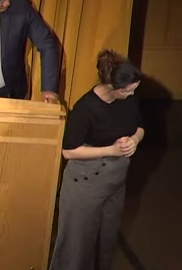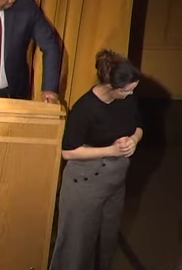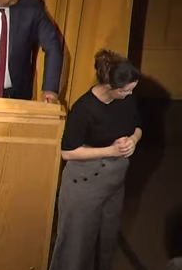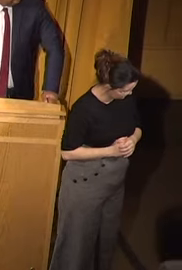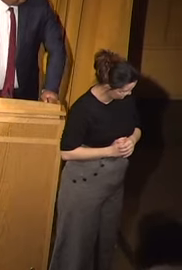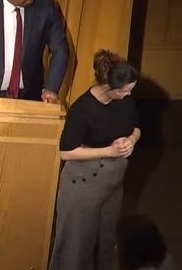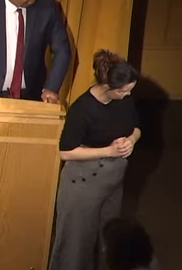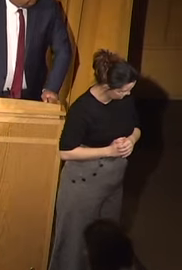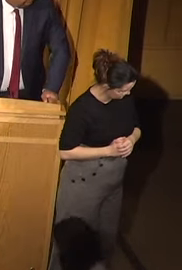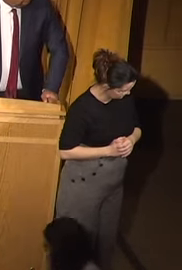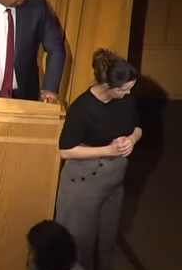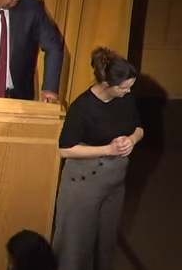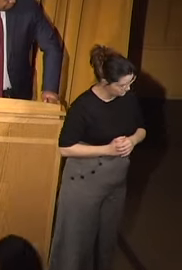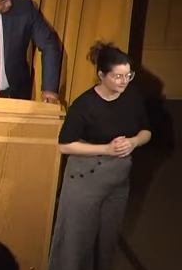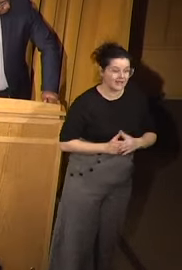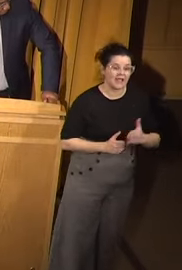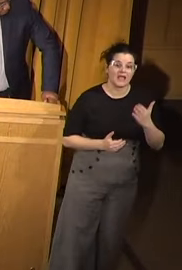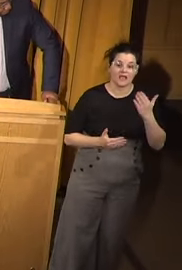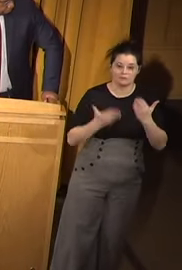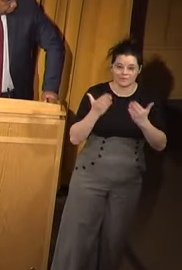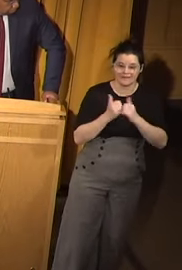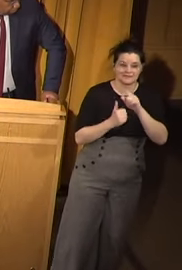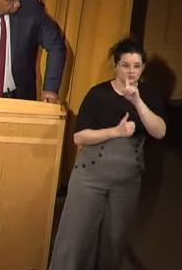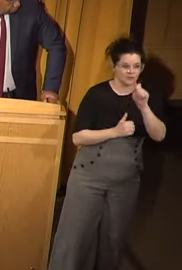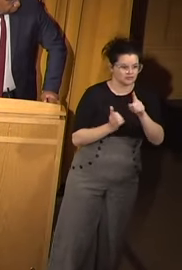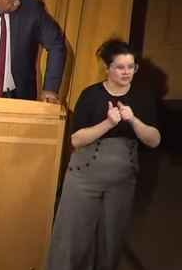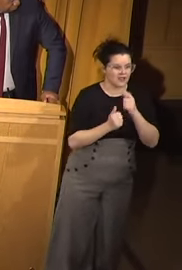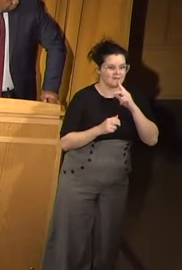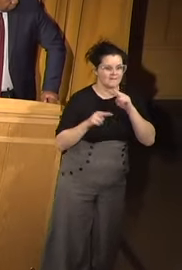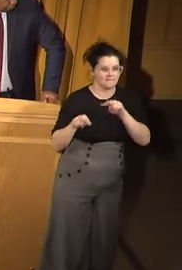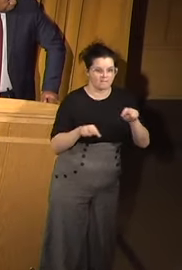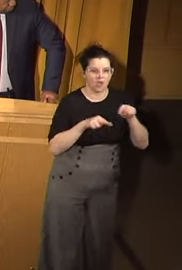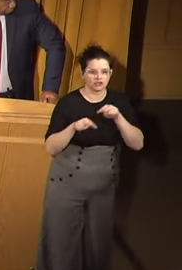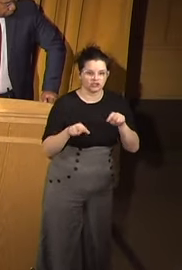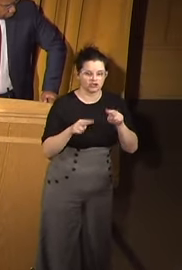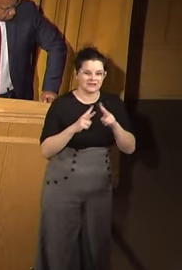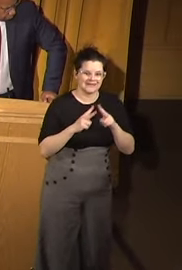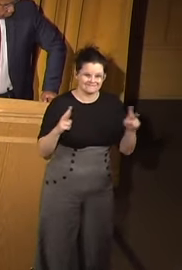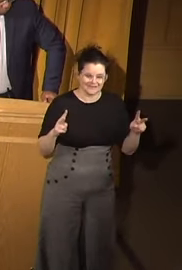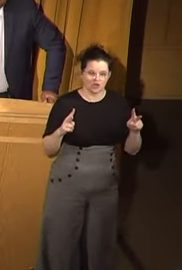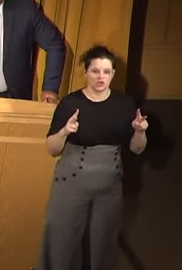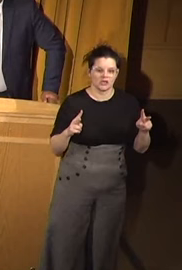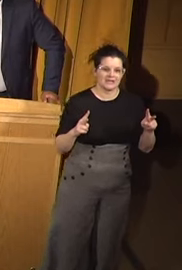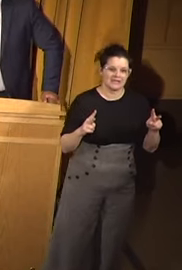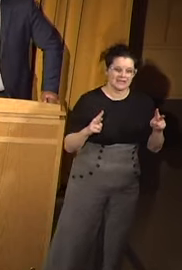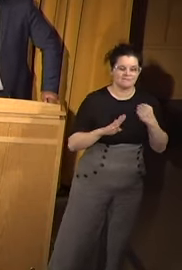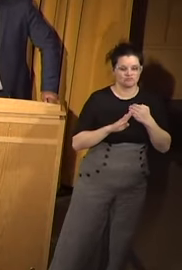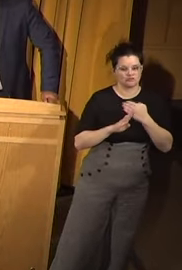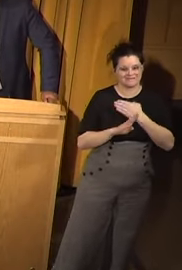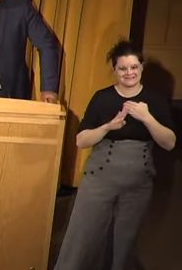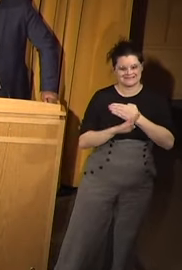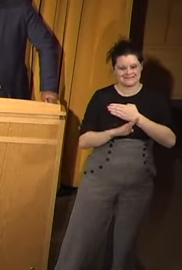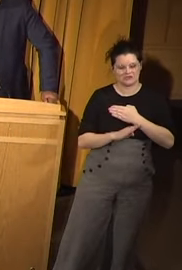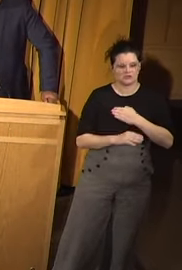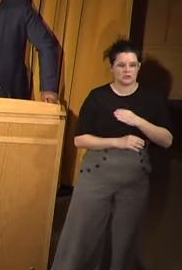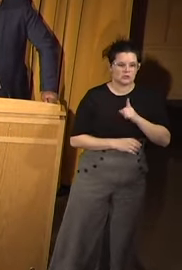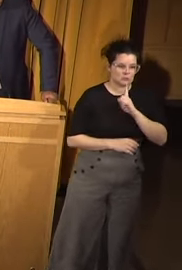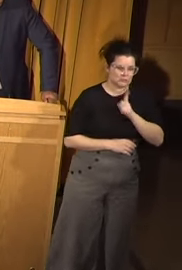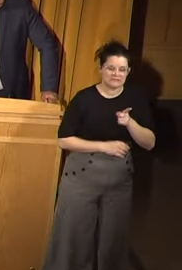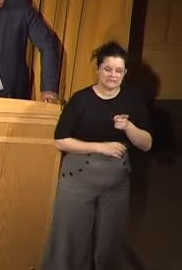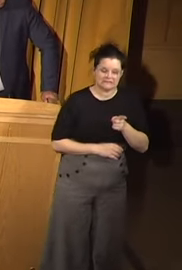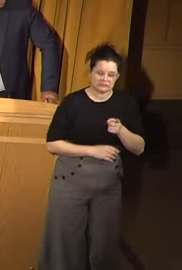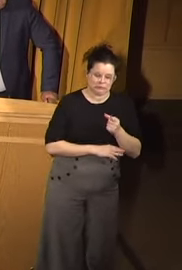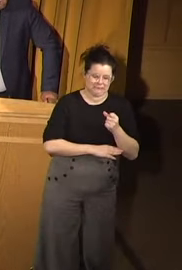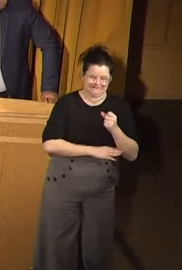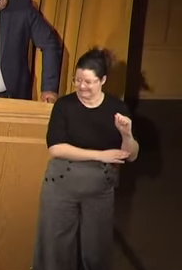I think I'm probably getting this question because I am a monitor in a very, or at least a previously really recalcitrant, really